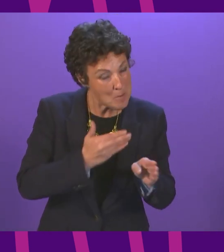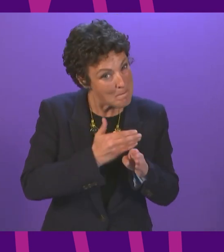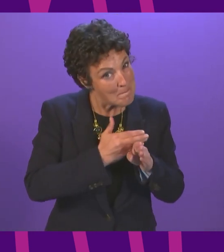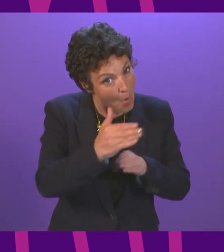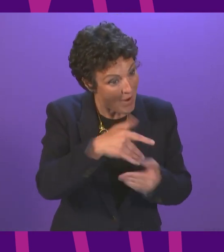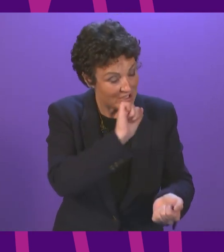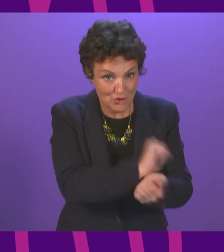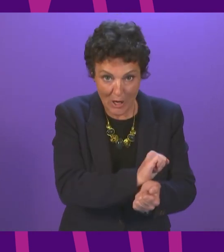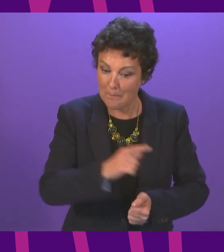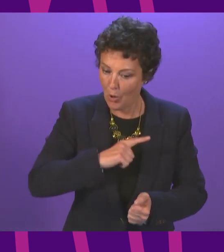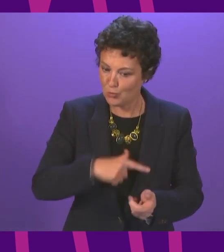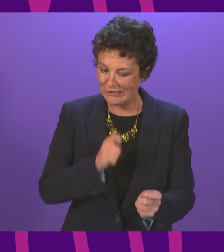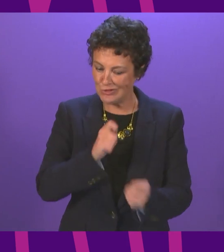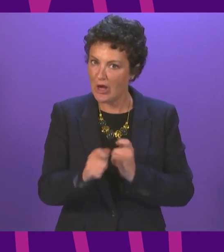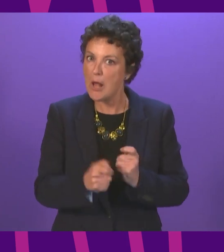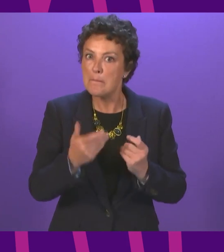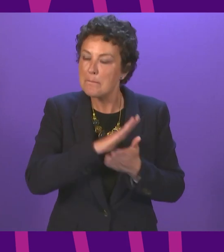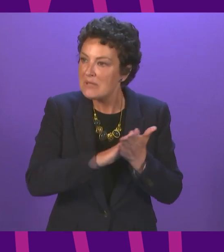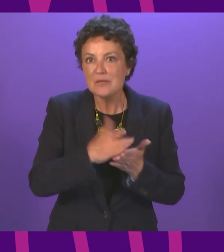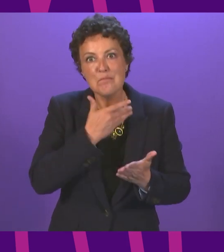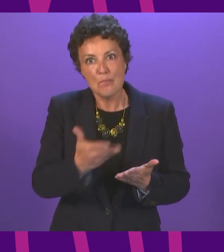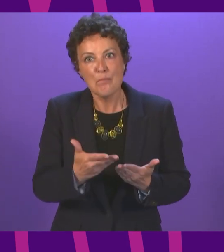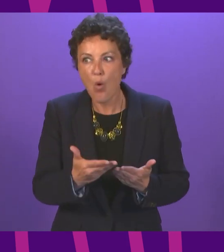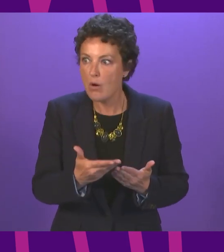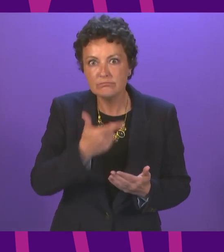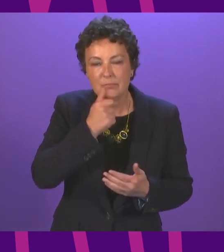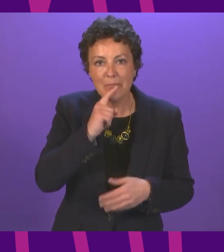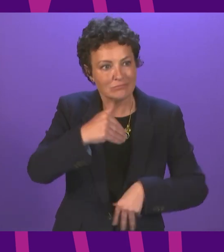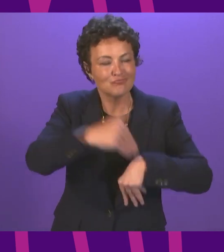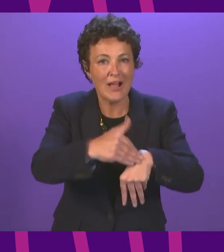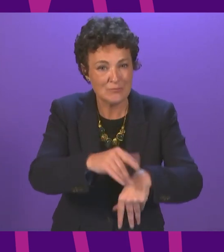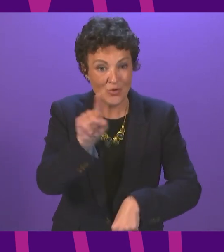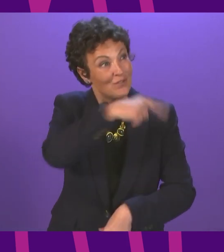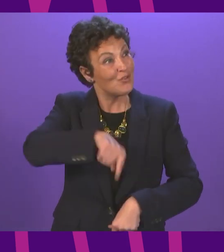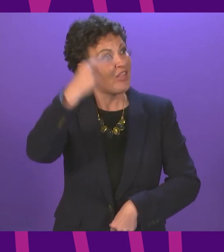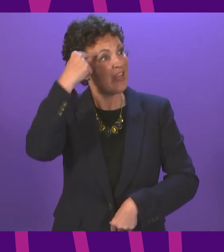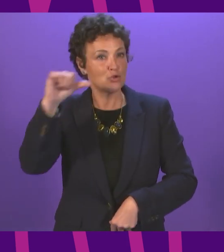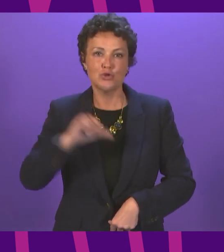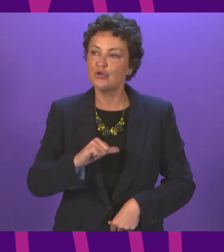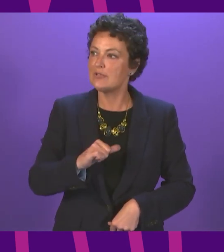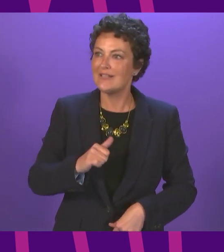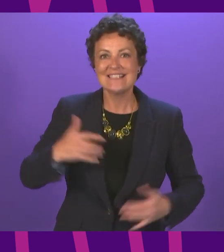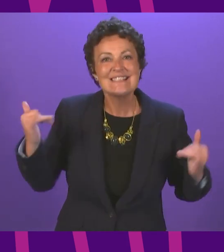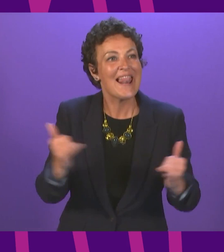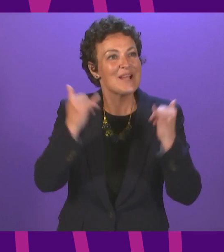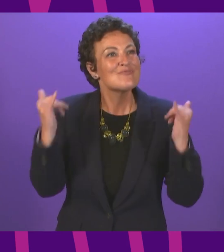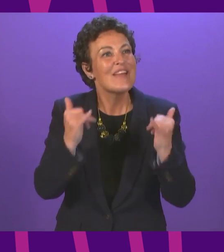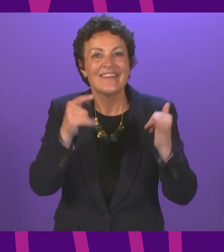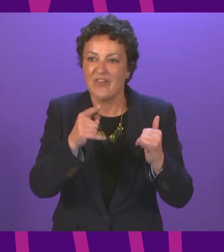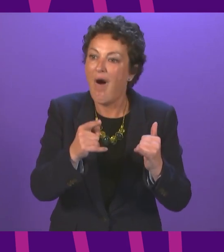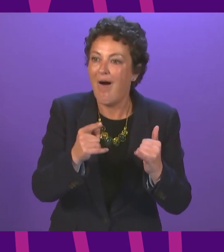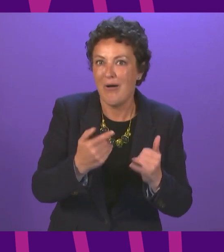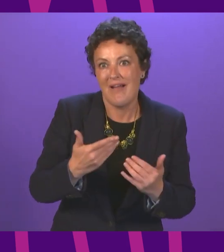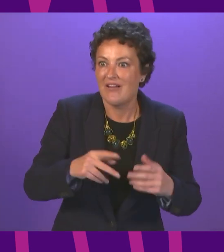criminal offence that we are seeing those numbers go up. So nobody should ever celebrate the rise in cases of domestic abuse, but actually underlying